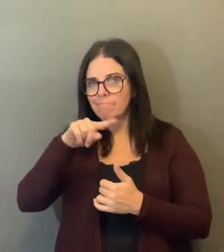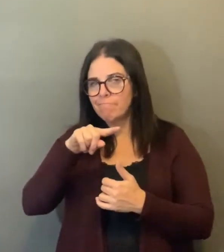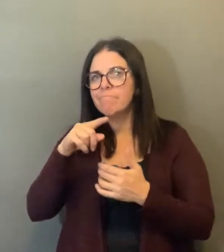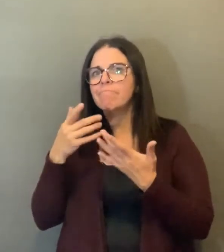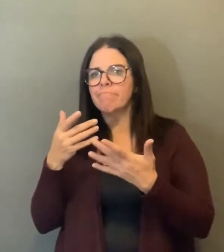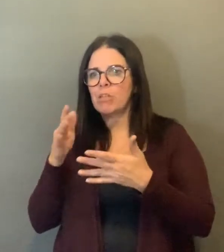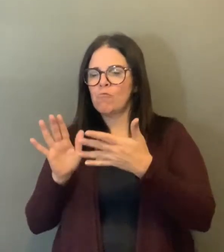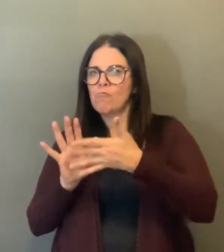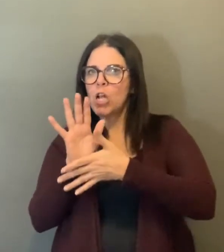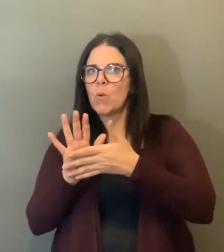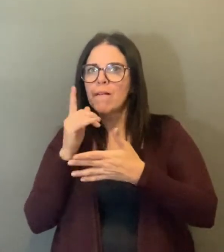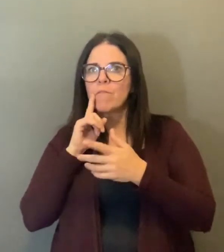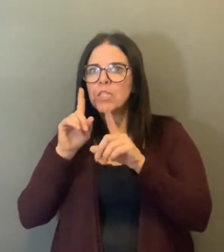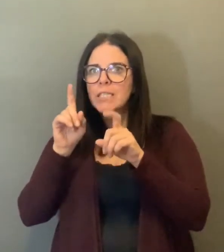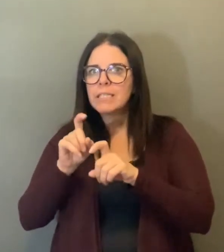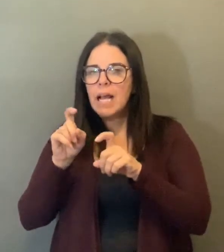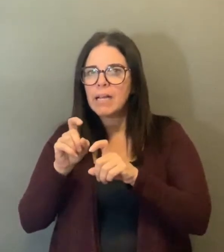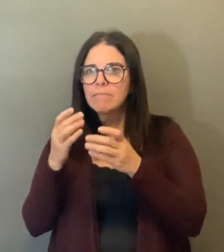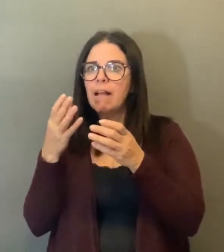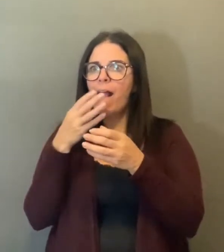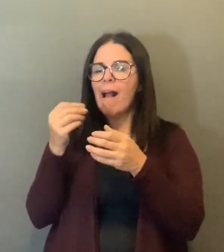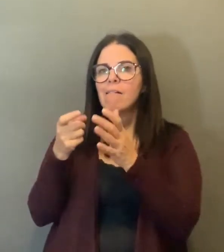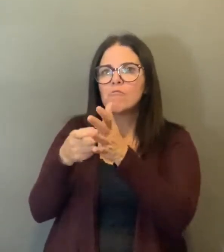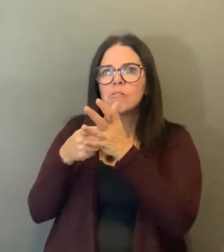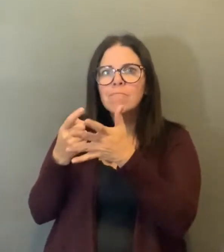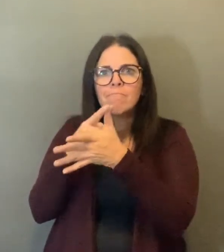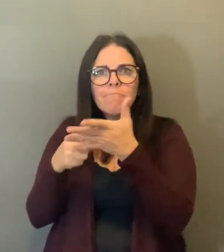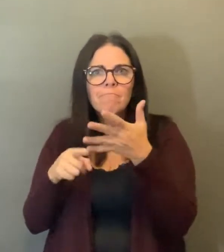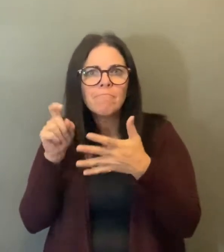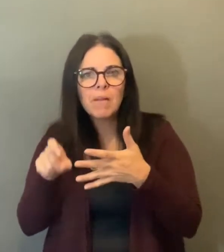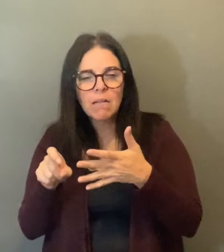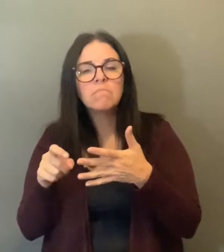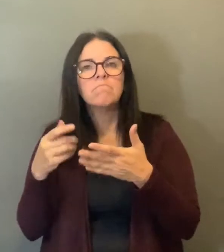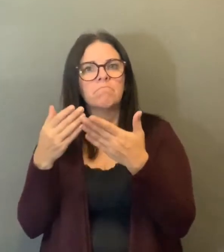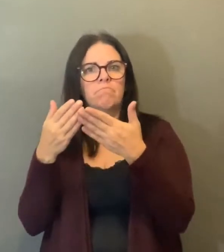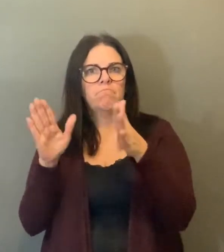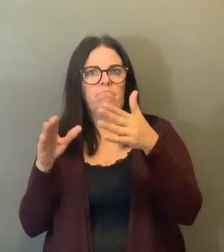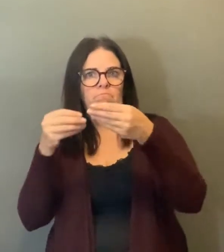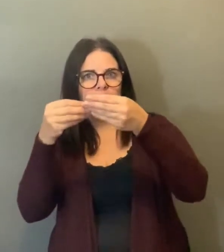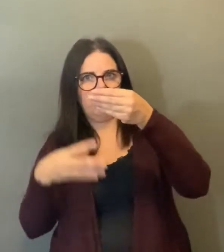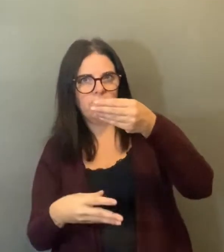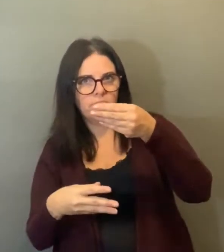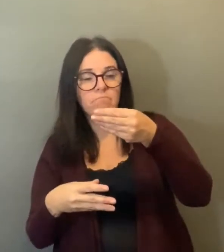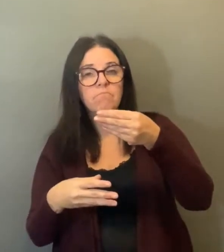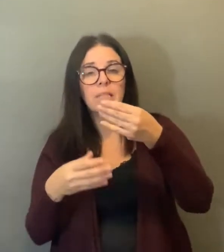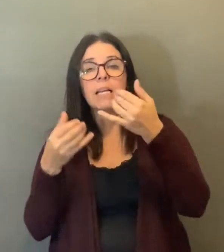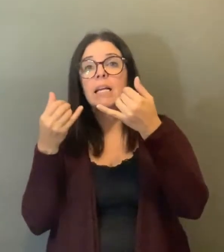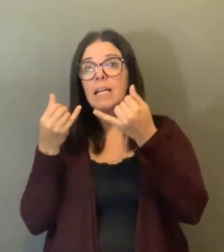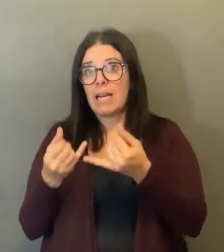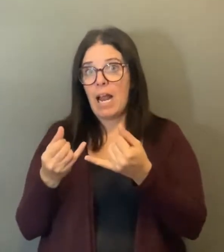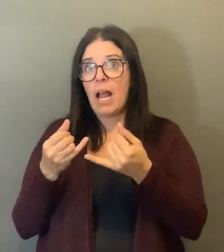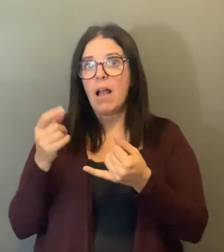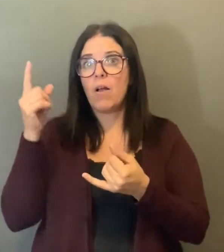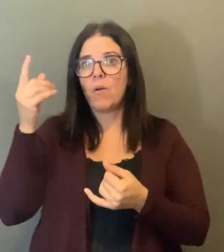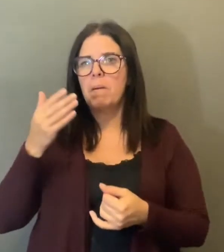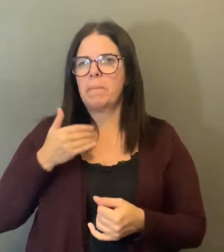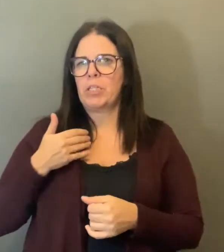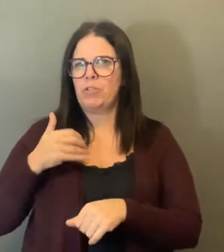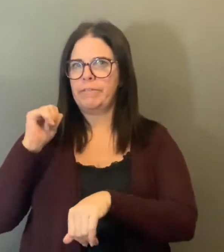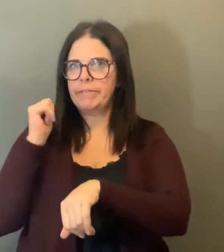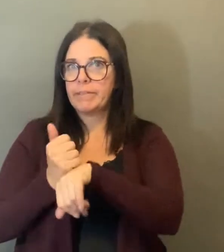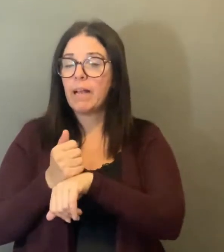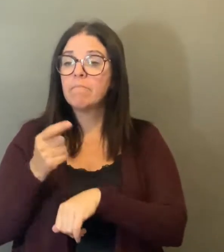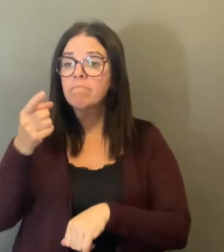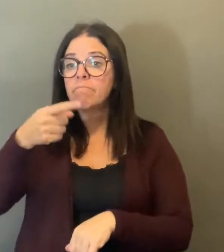admission. Residents being transferred from a hospital are to be tested prior to the transfer back to the home and all